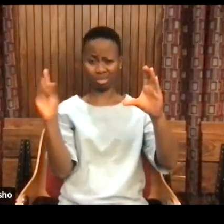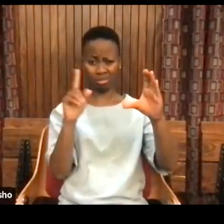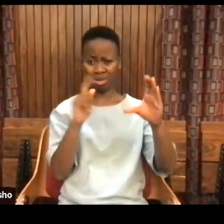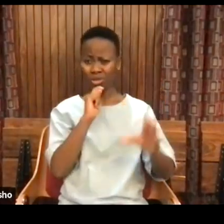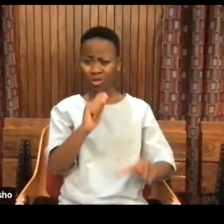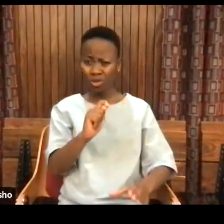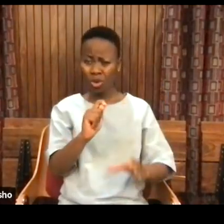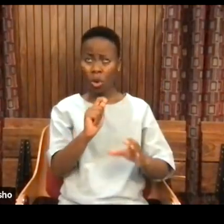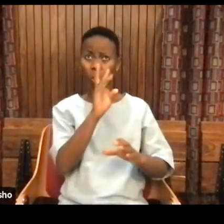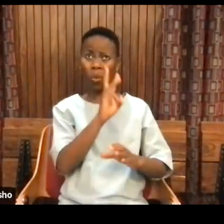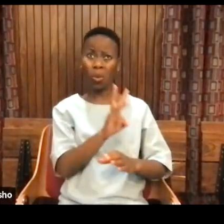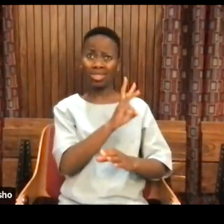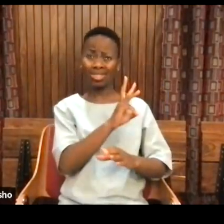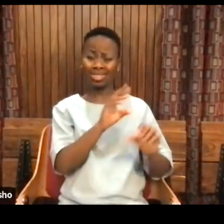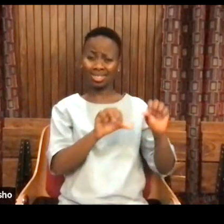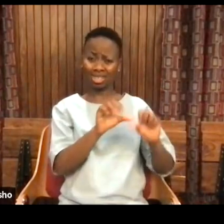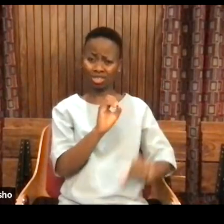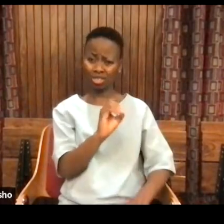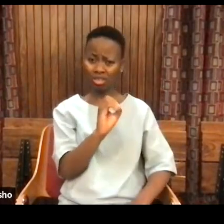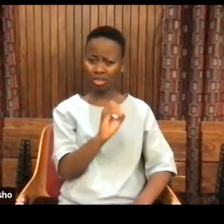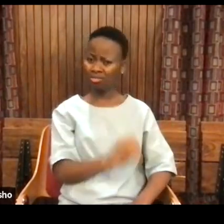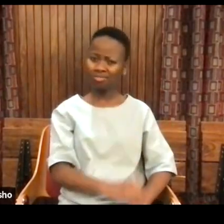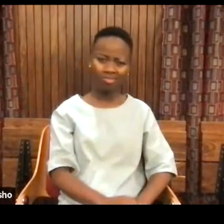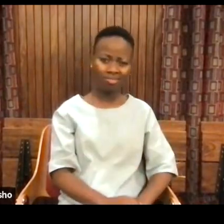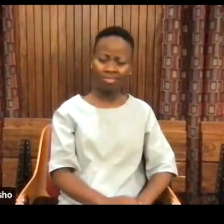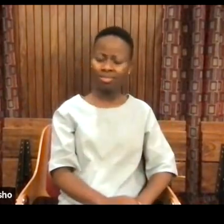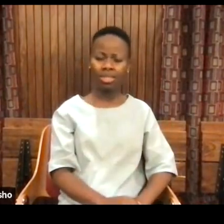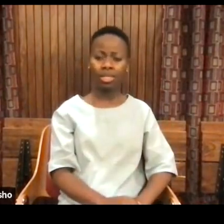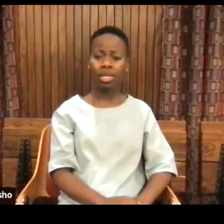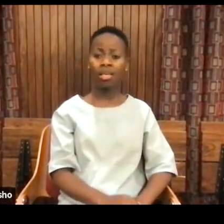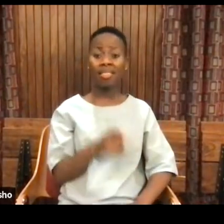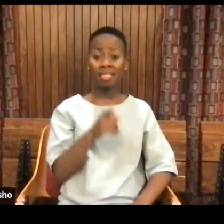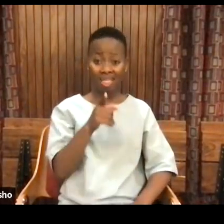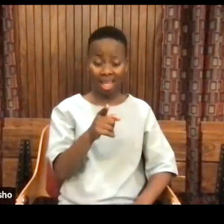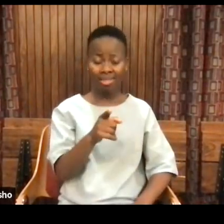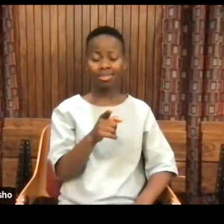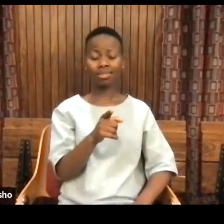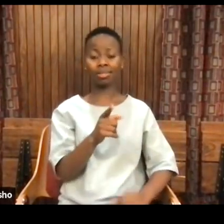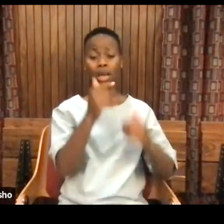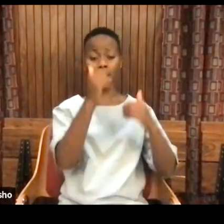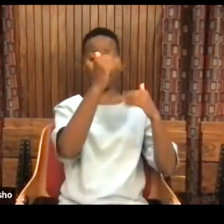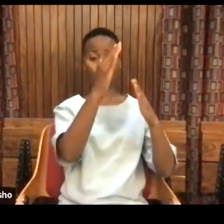that is depriving us as Africans.